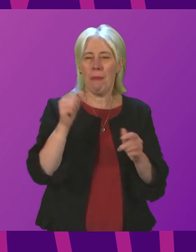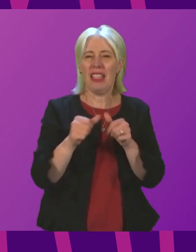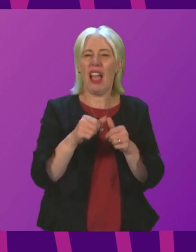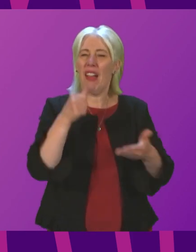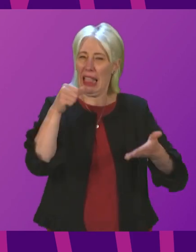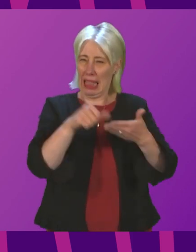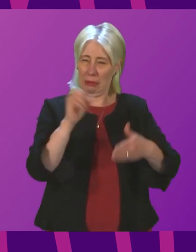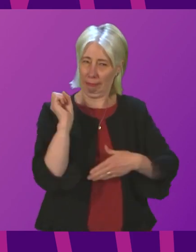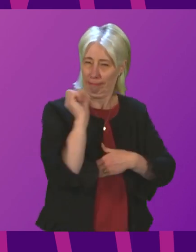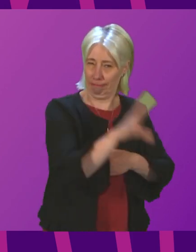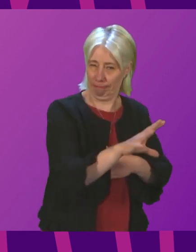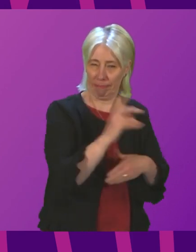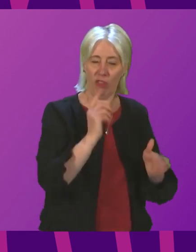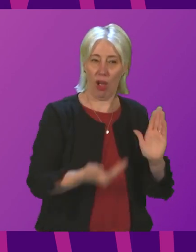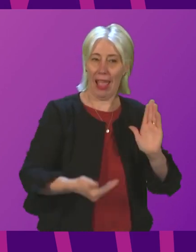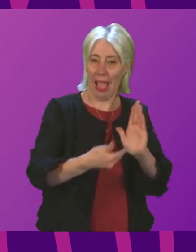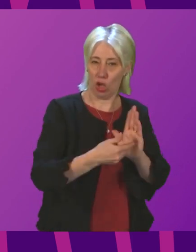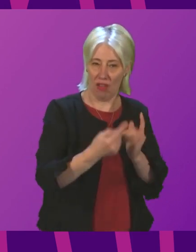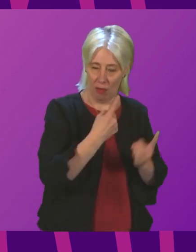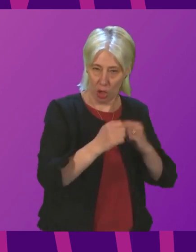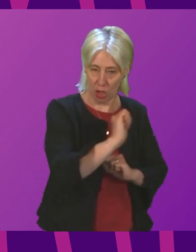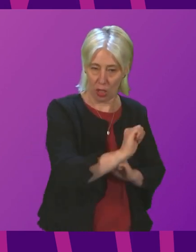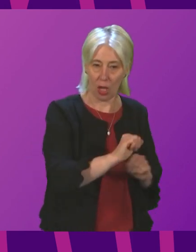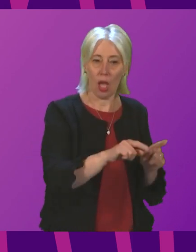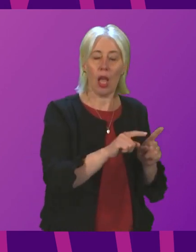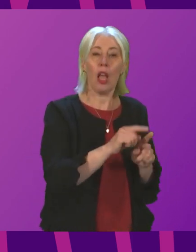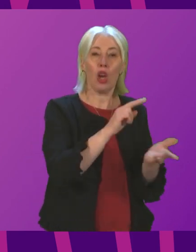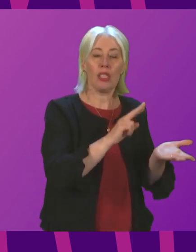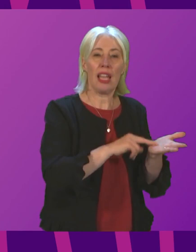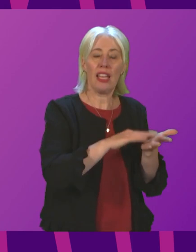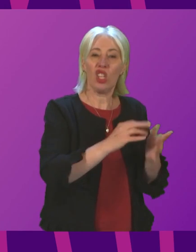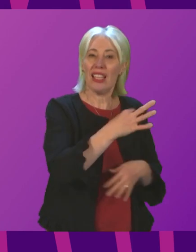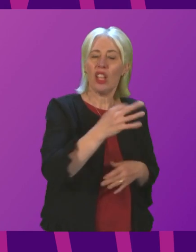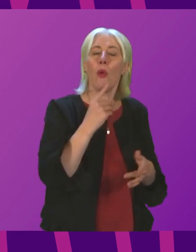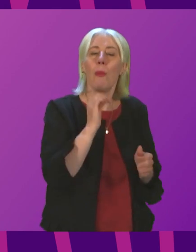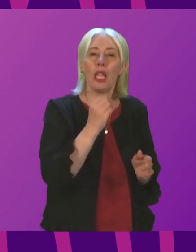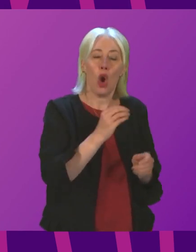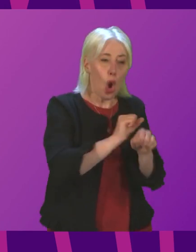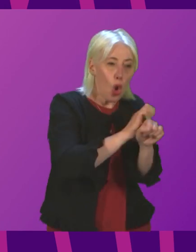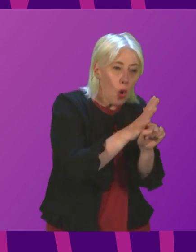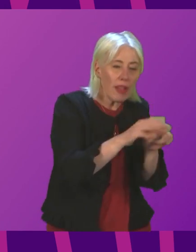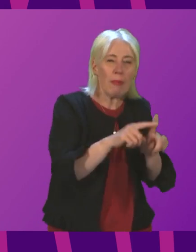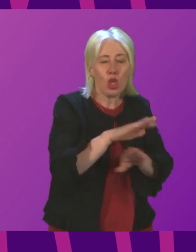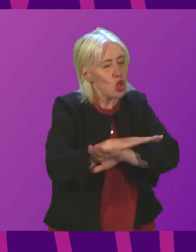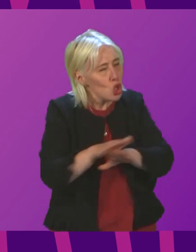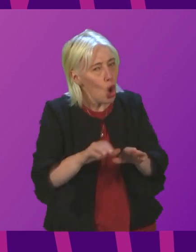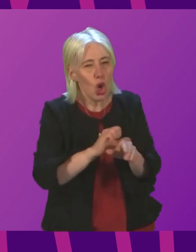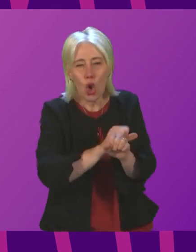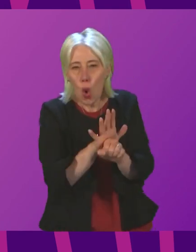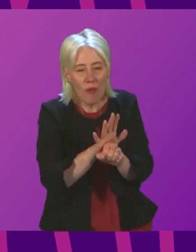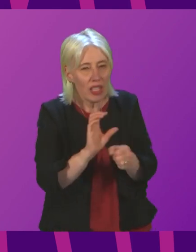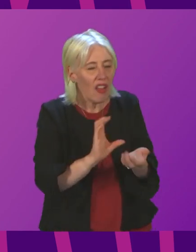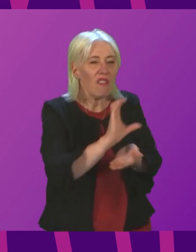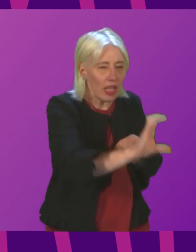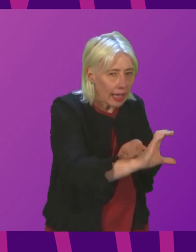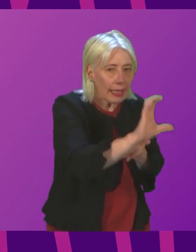to the additional funding that we've given NHS Lanarkshire. includes COVID and non-COVID funding. And the First Minister's, actually, in her statement, will outline some further